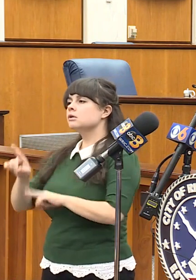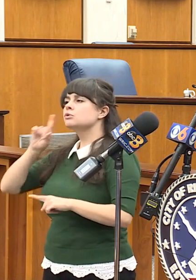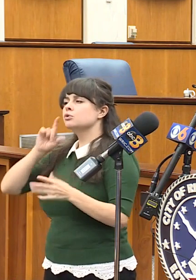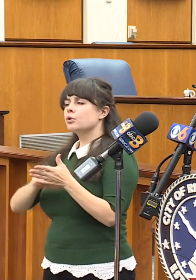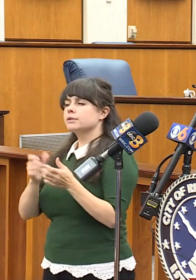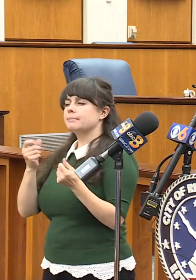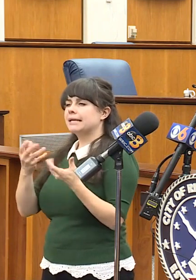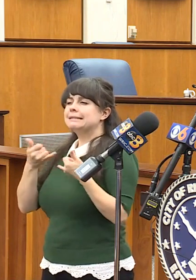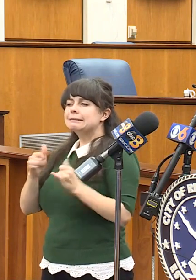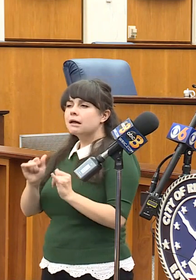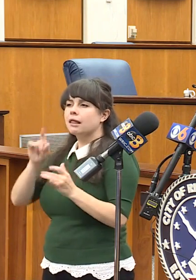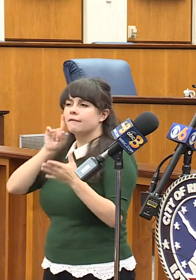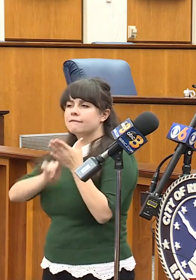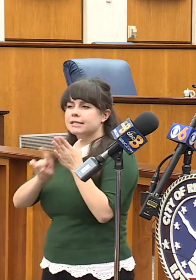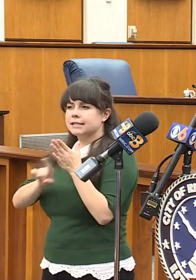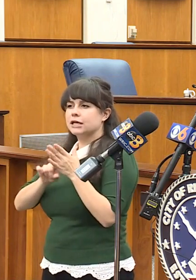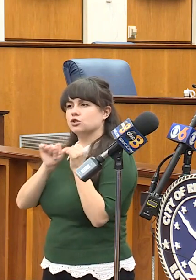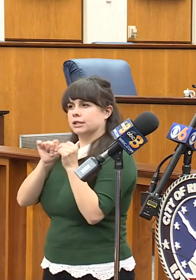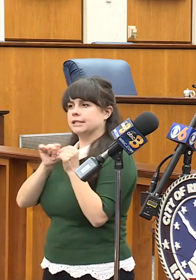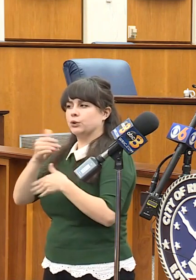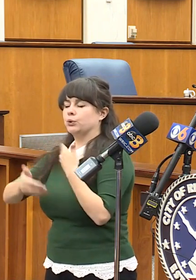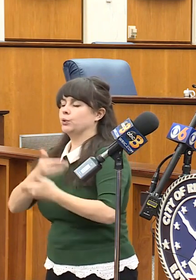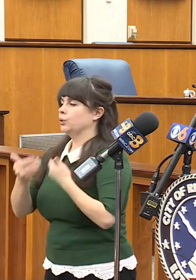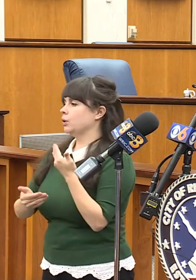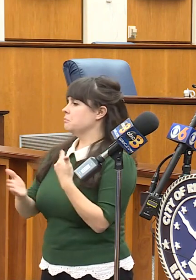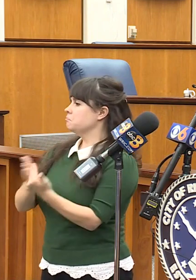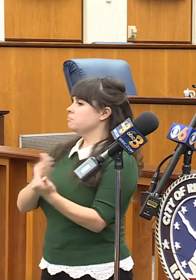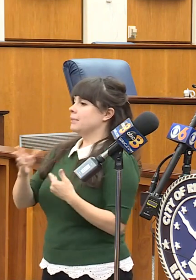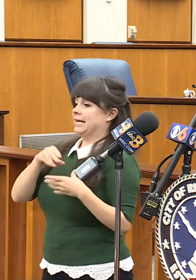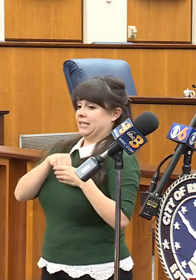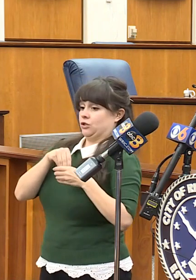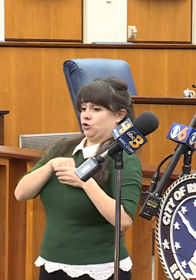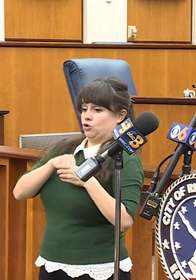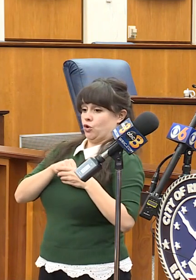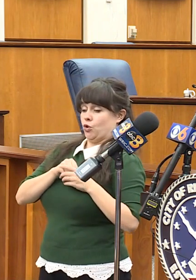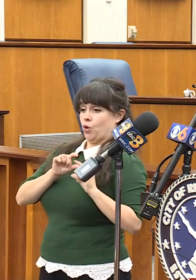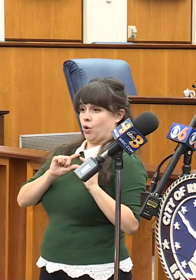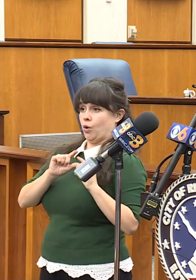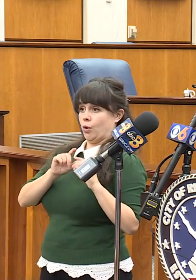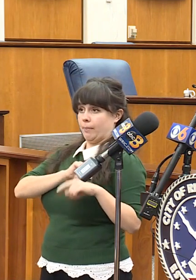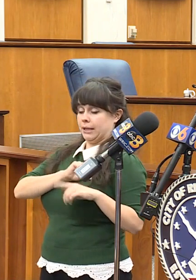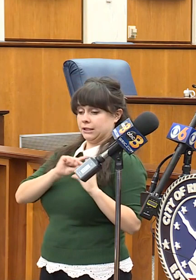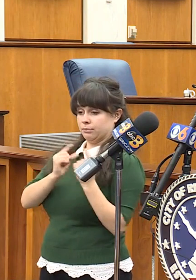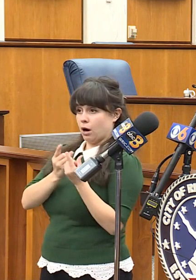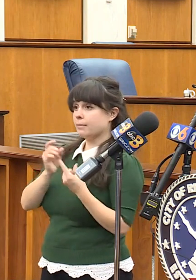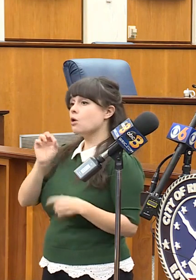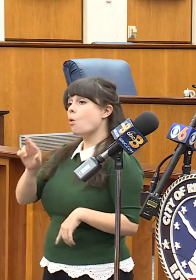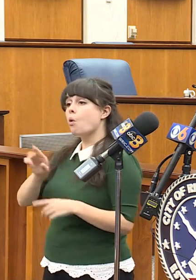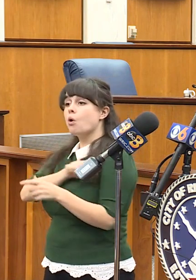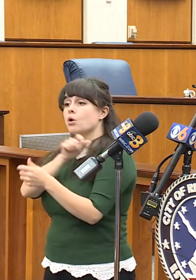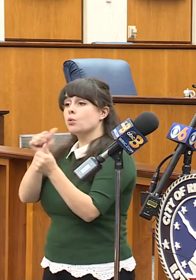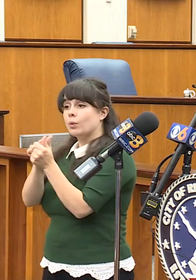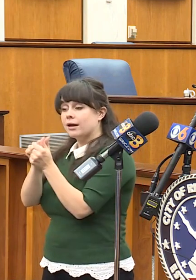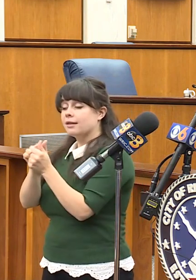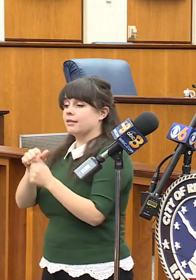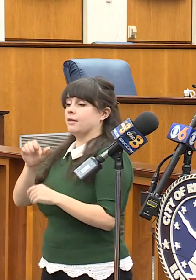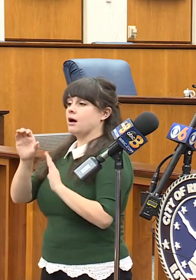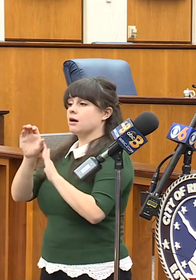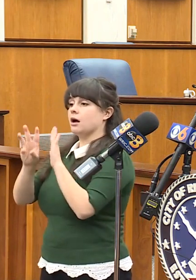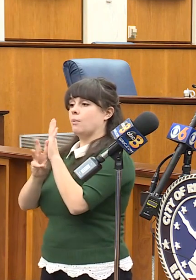uh, that still continue, um, whether it's internally or, uh, with the Commonwealth's attorney. And those investigations will